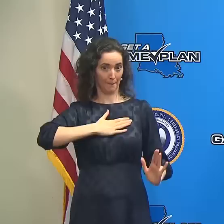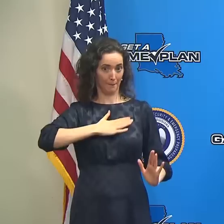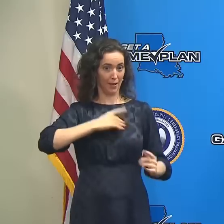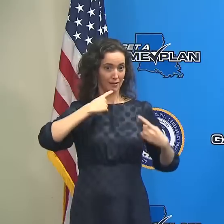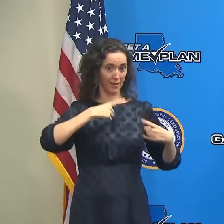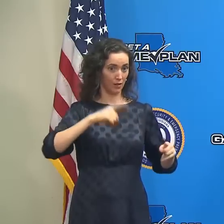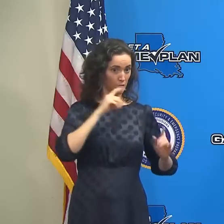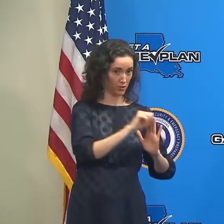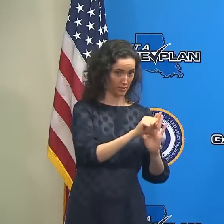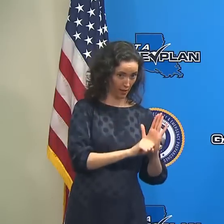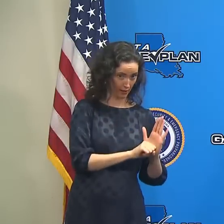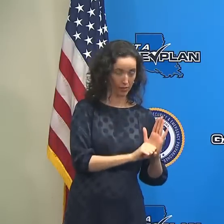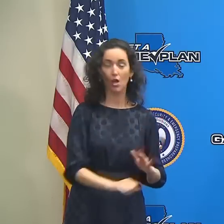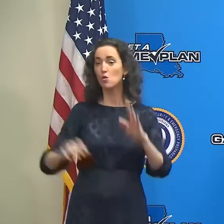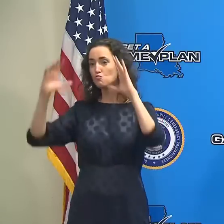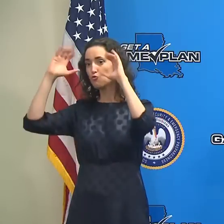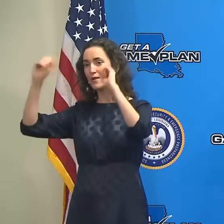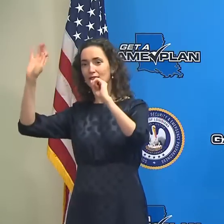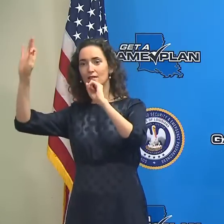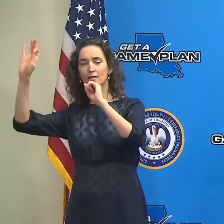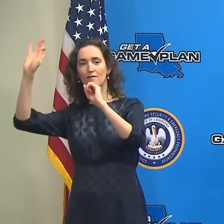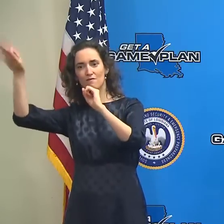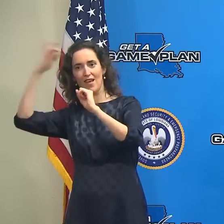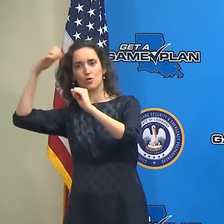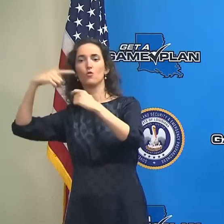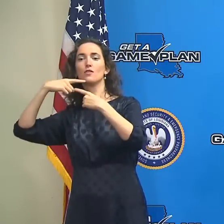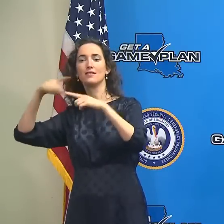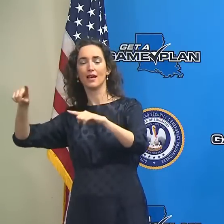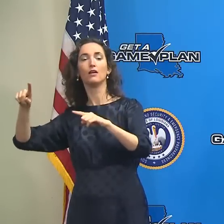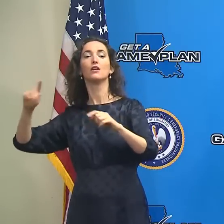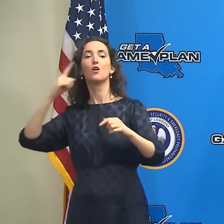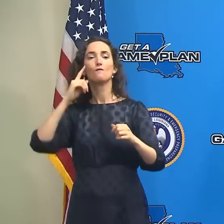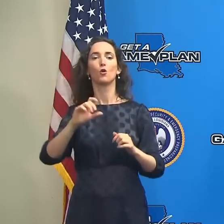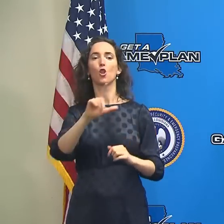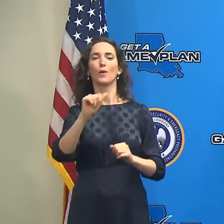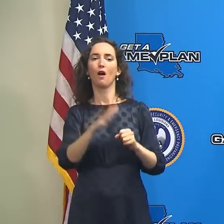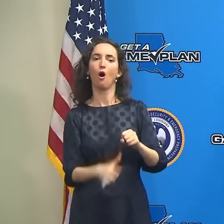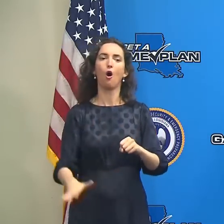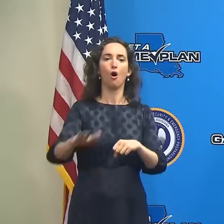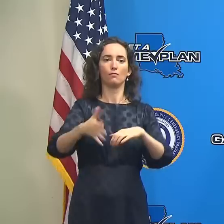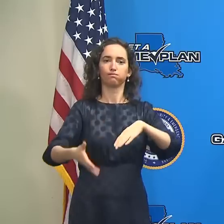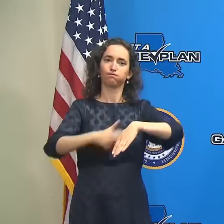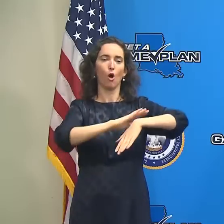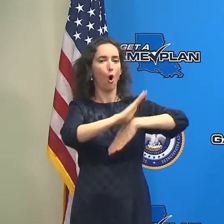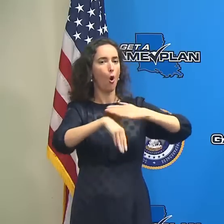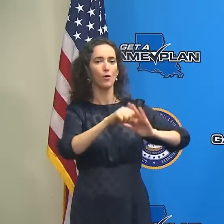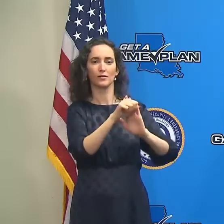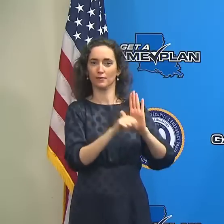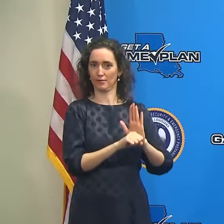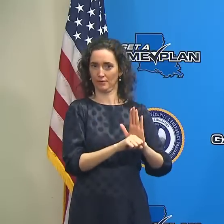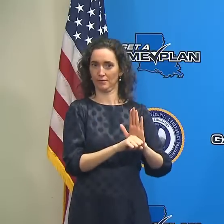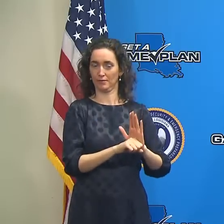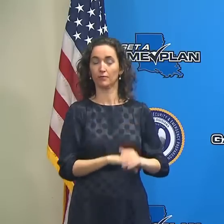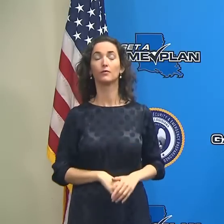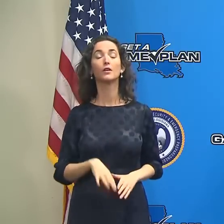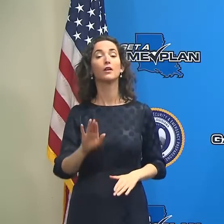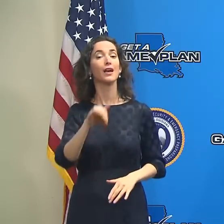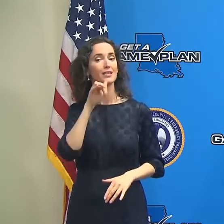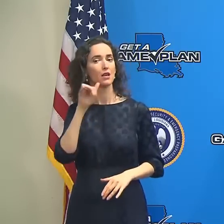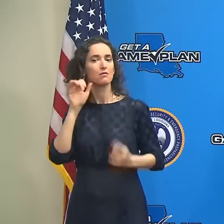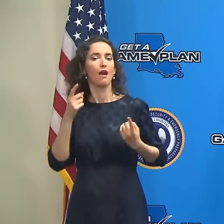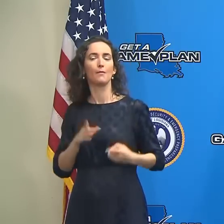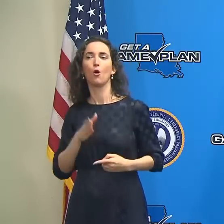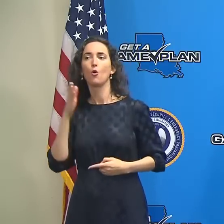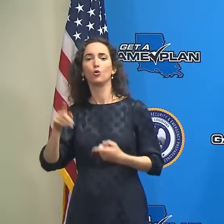issued by the President are for the entire state of Louisiana. As it happens, yesterday I was in Lake Charles with